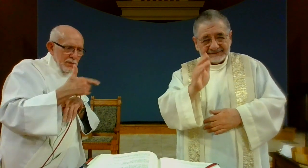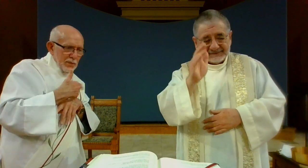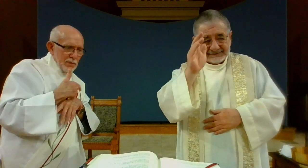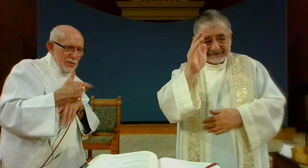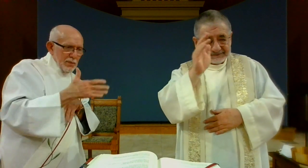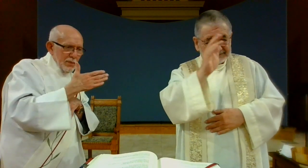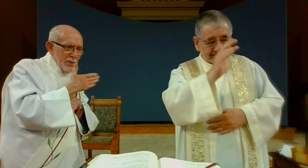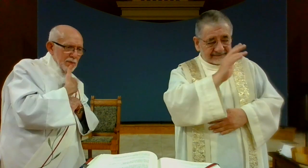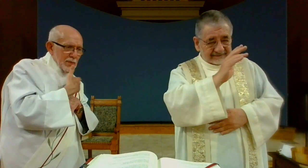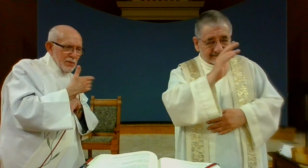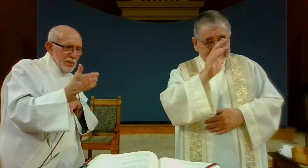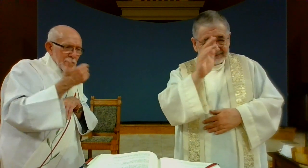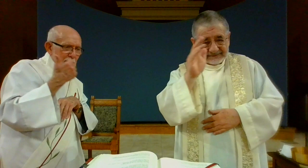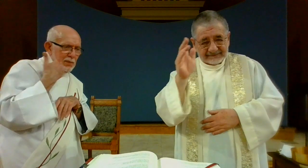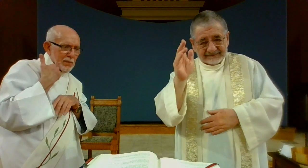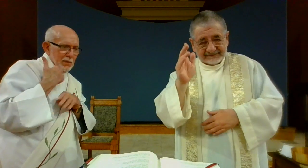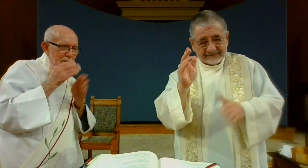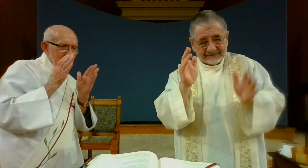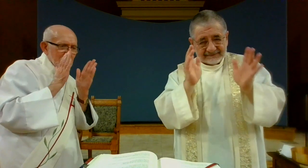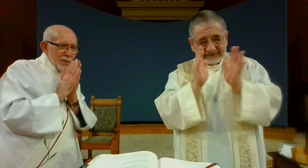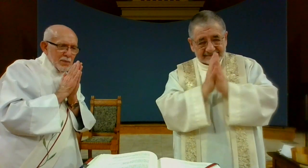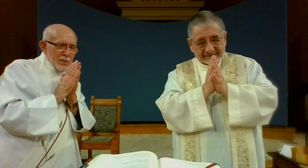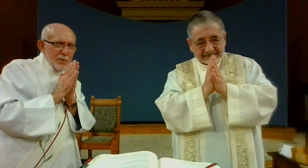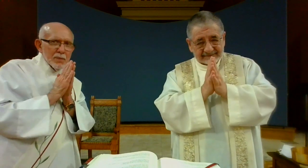And the Son And the Holy Spirit Amen